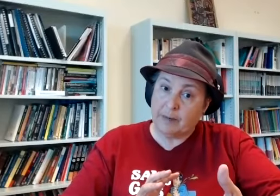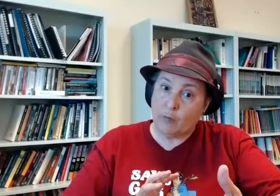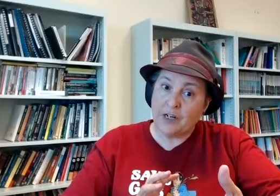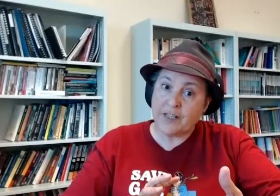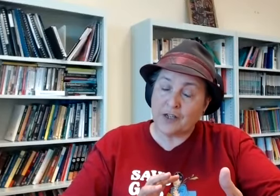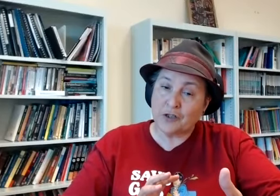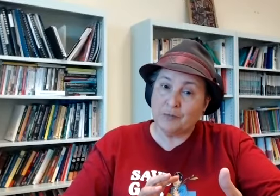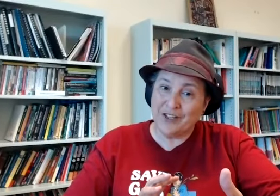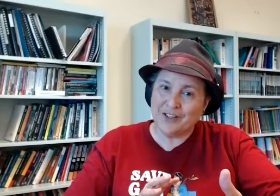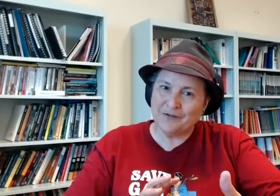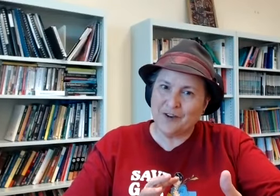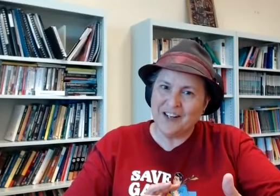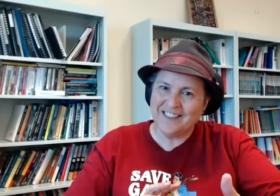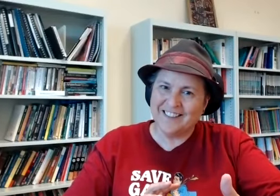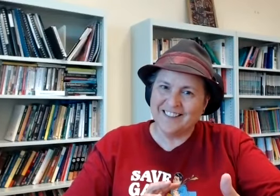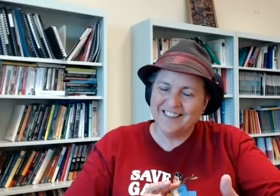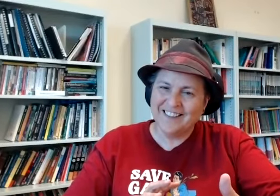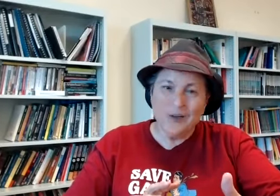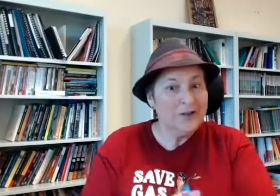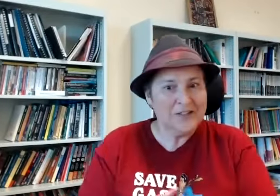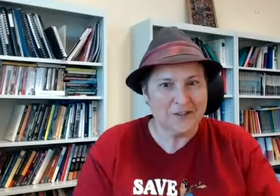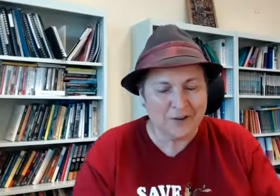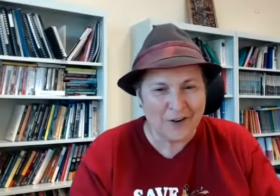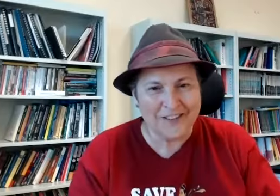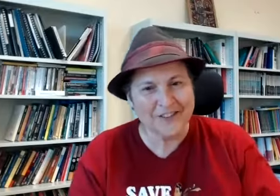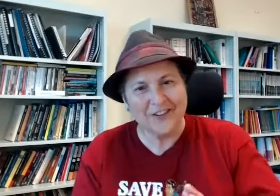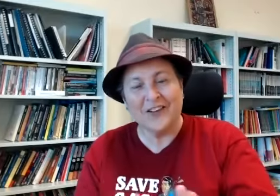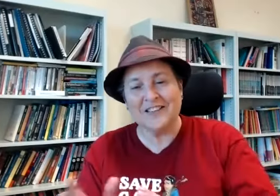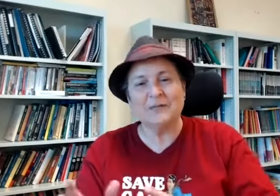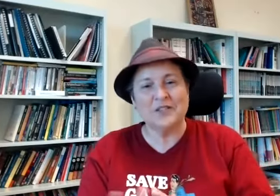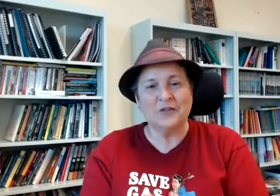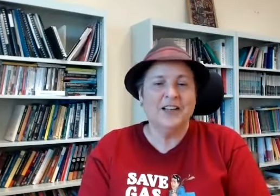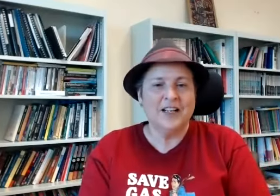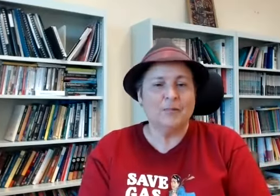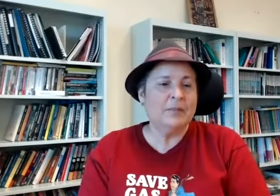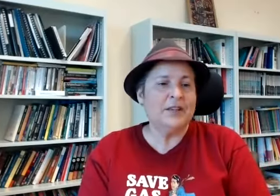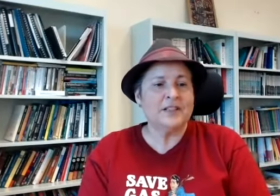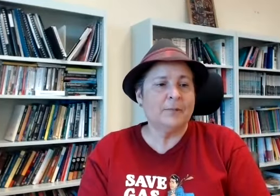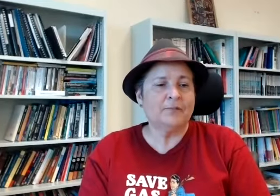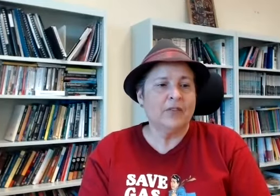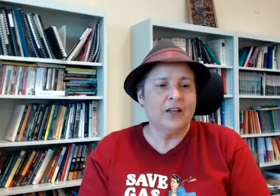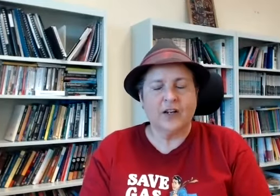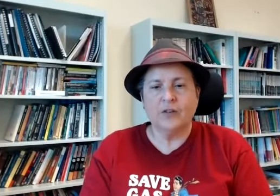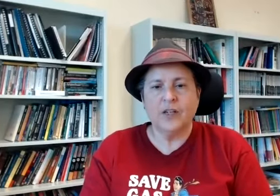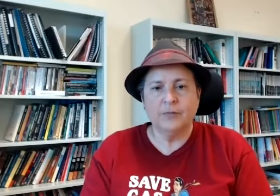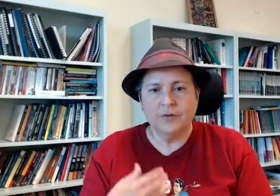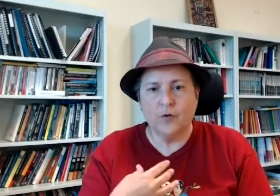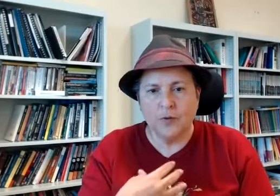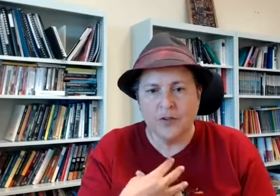what is actually being confined to you who is confined you know i can see myself now maybe there's um a kind of hidden performer inside